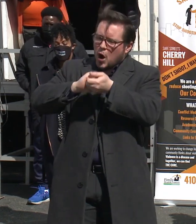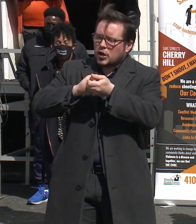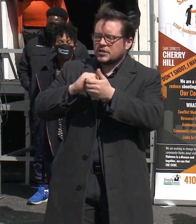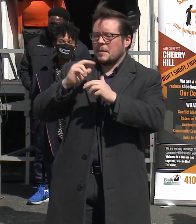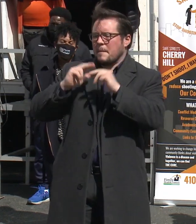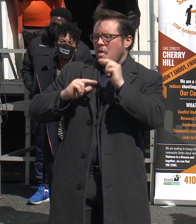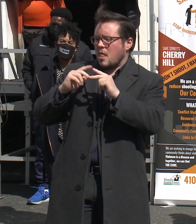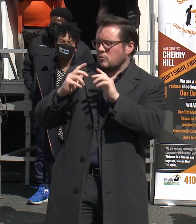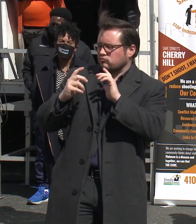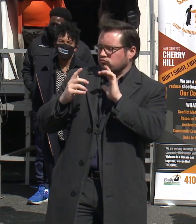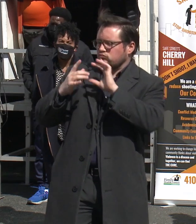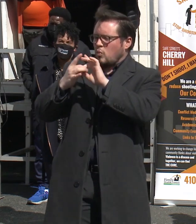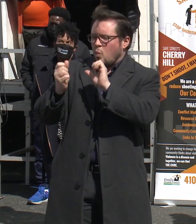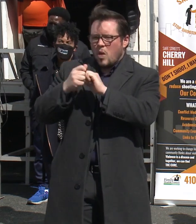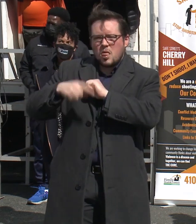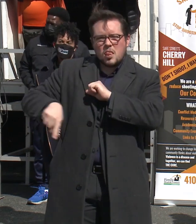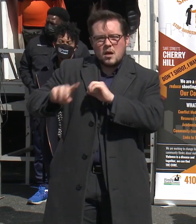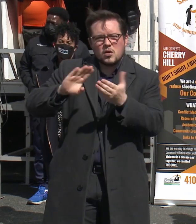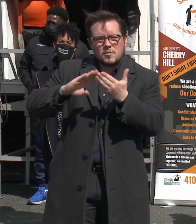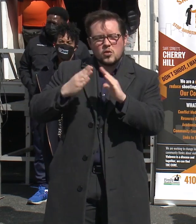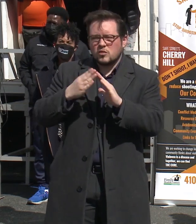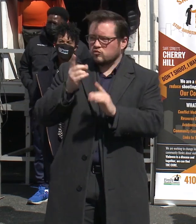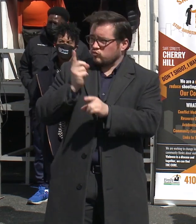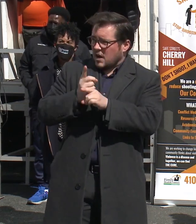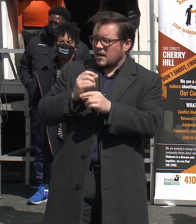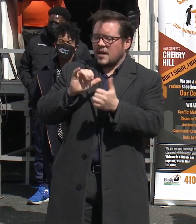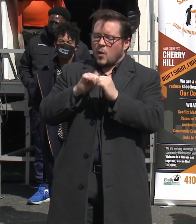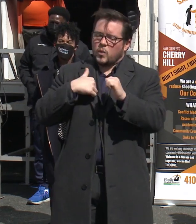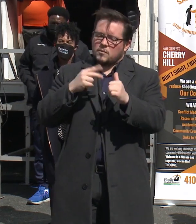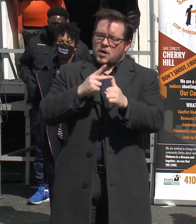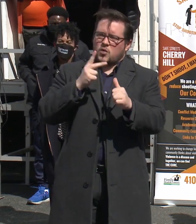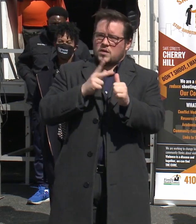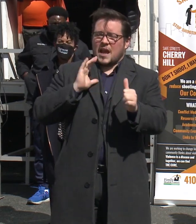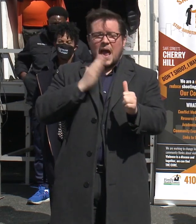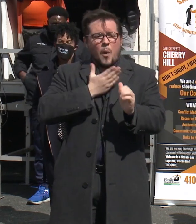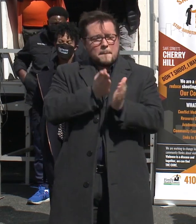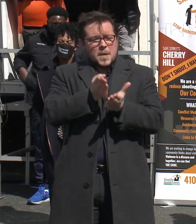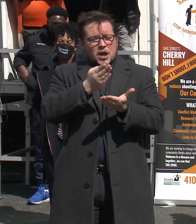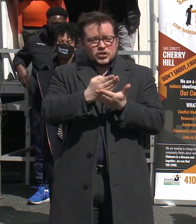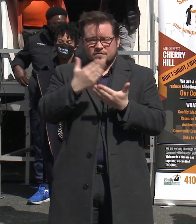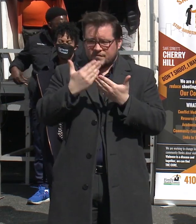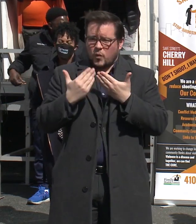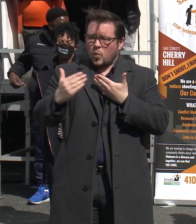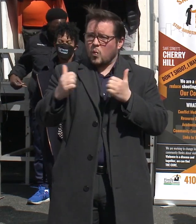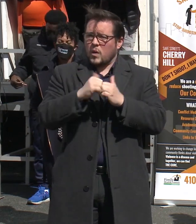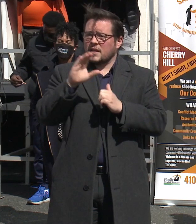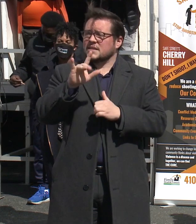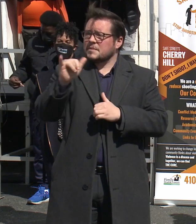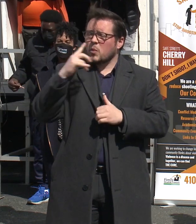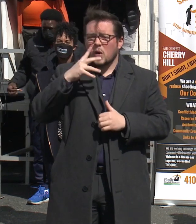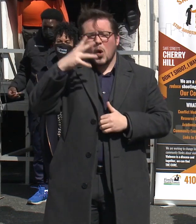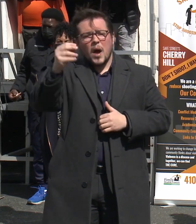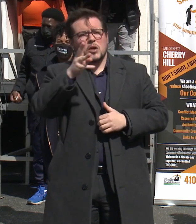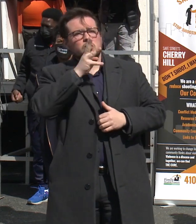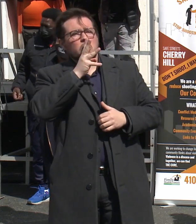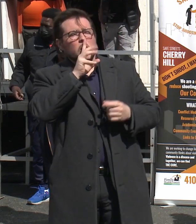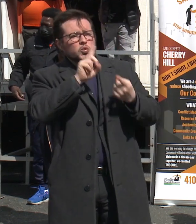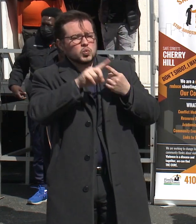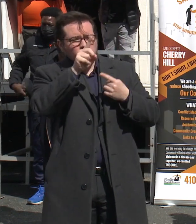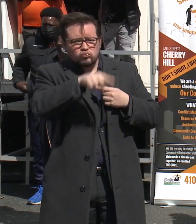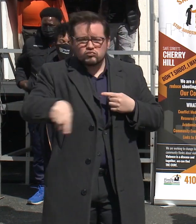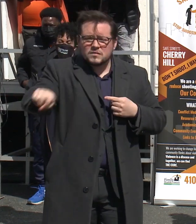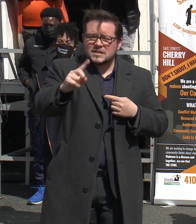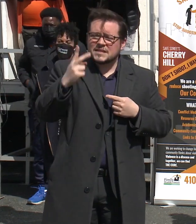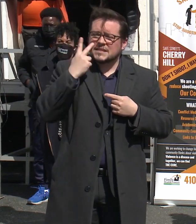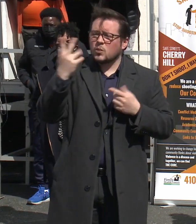community, right? This is also about how we prioritize our budget moving forward with the city. But as we go out, talk to our community partners, see